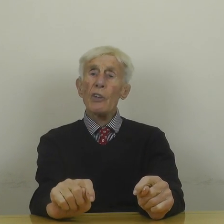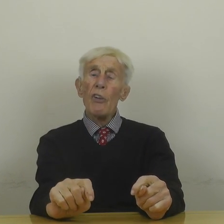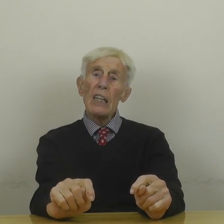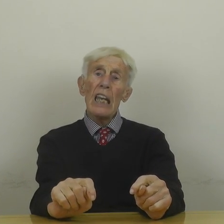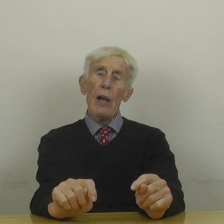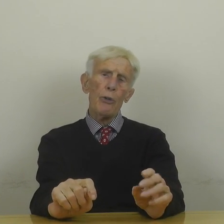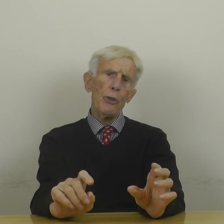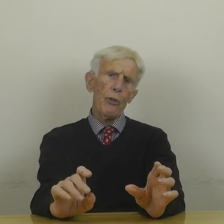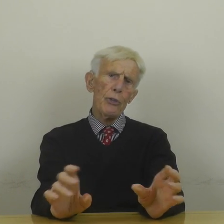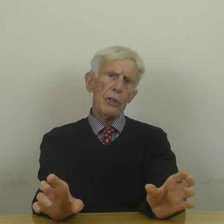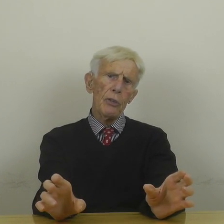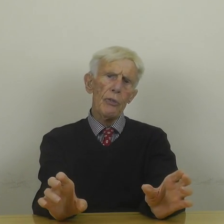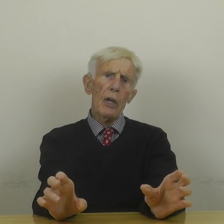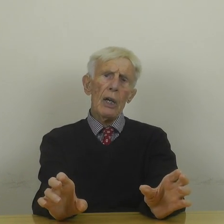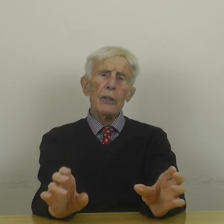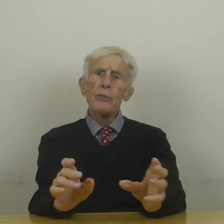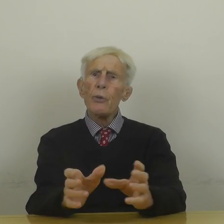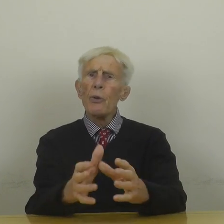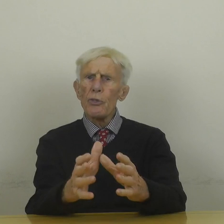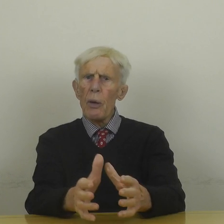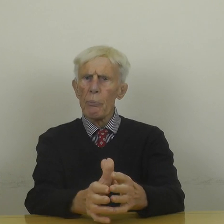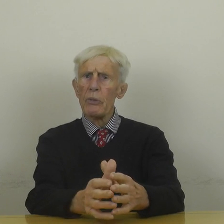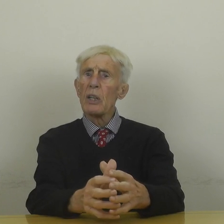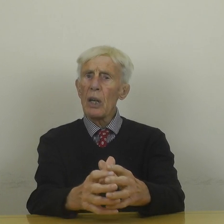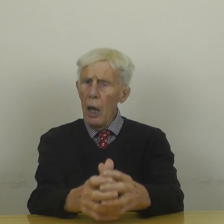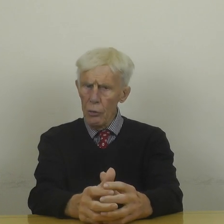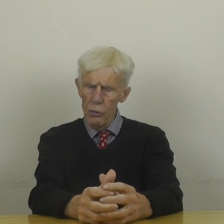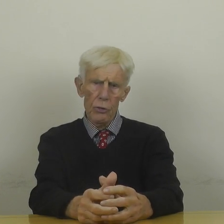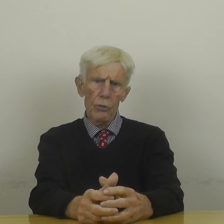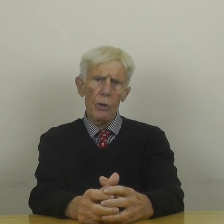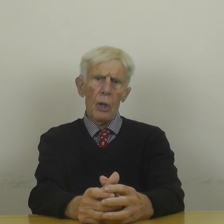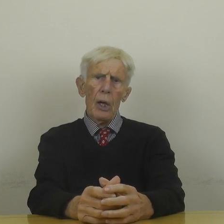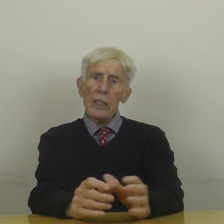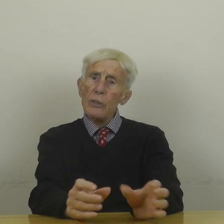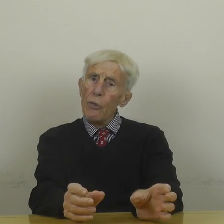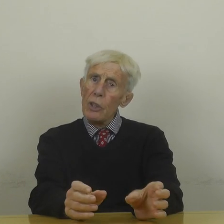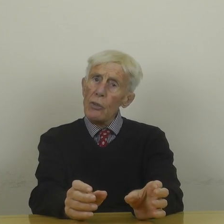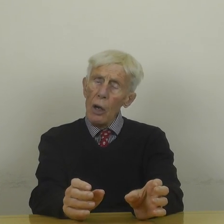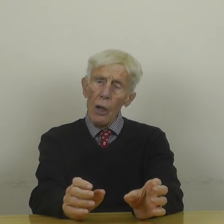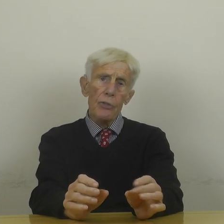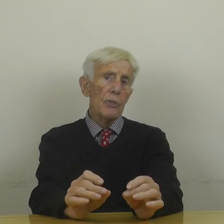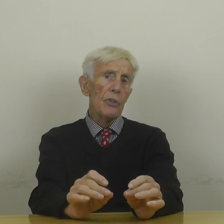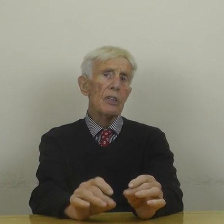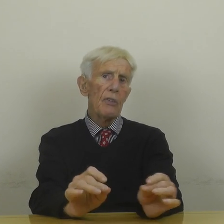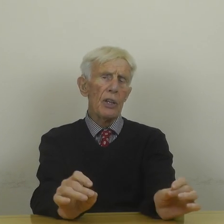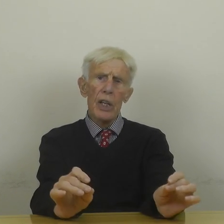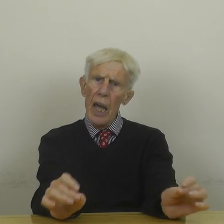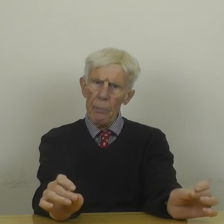irregularity of the teeth into separate classes. Each of these classes is given a name.